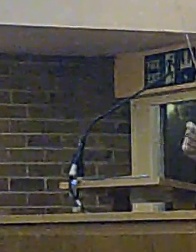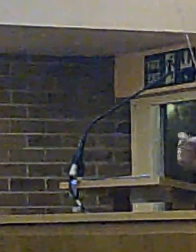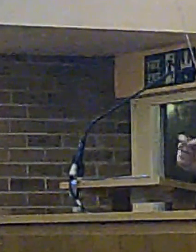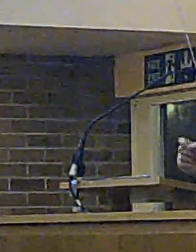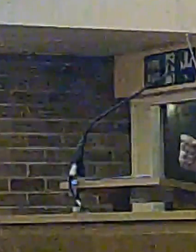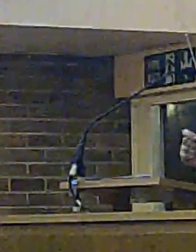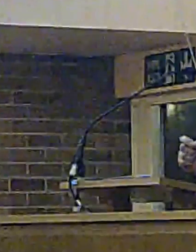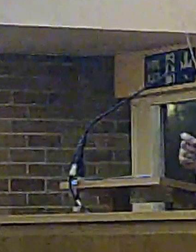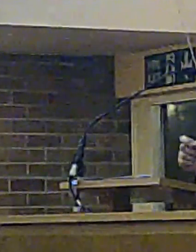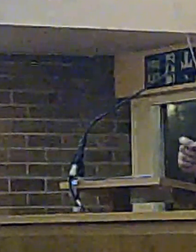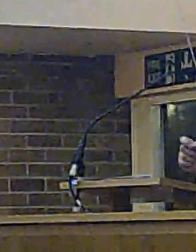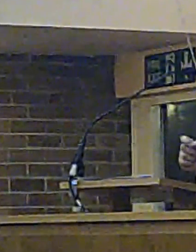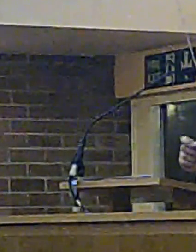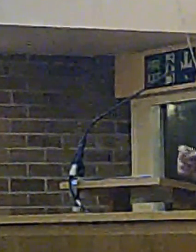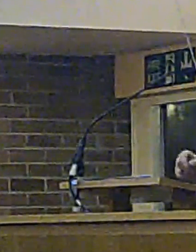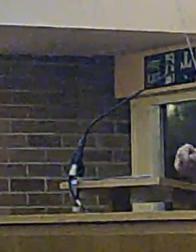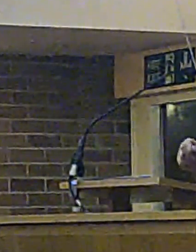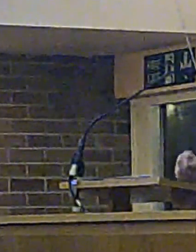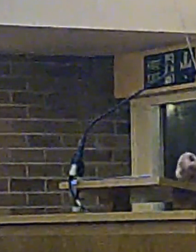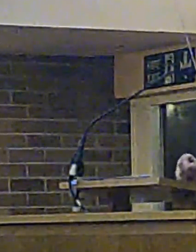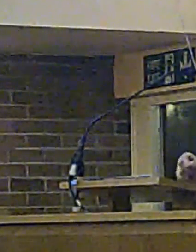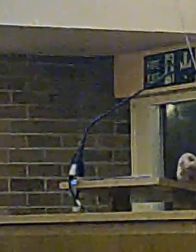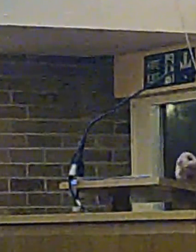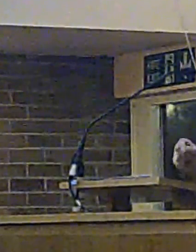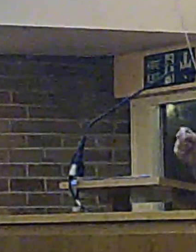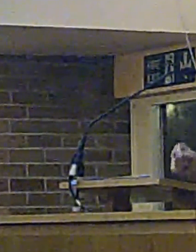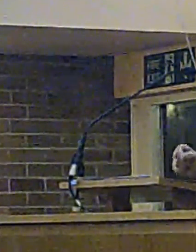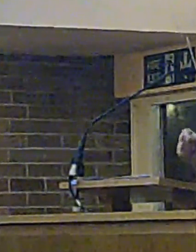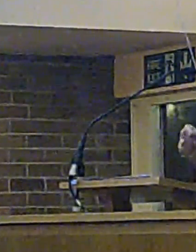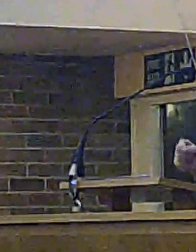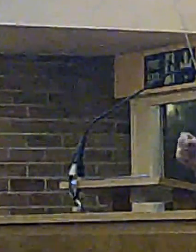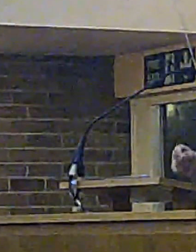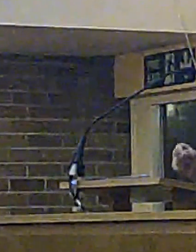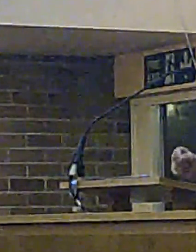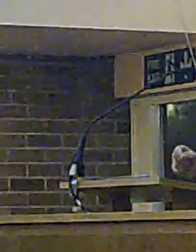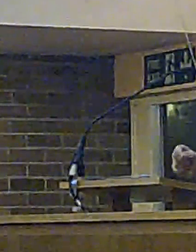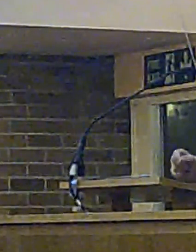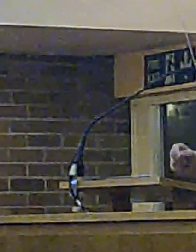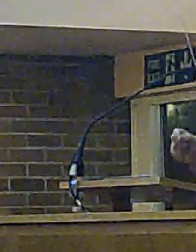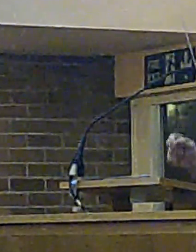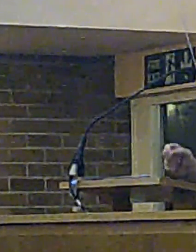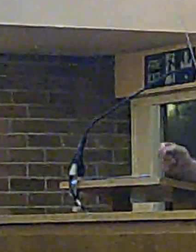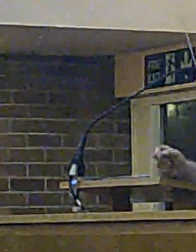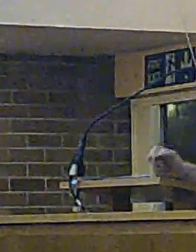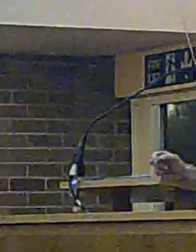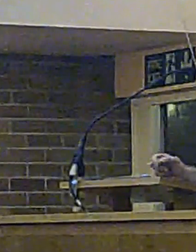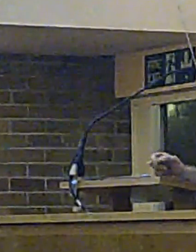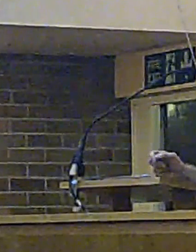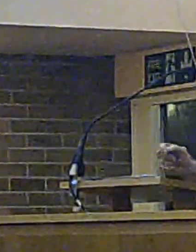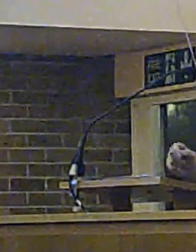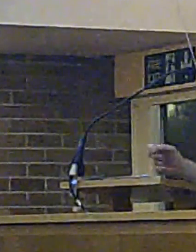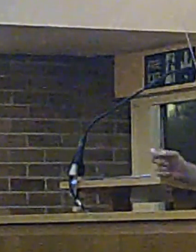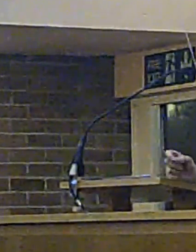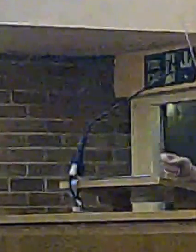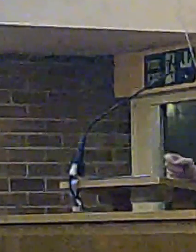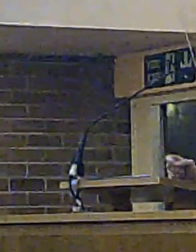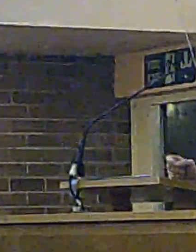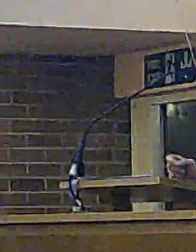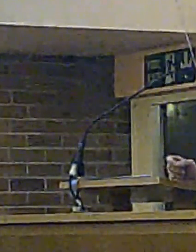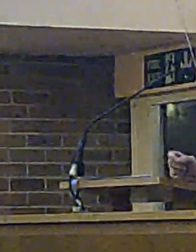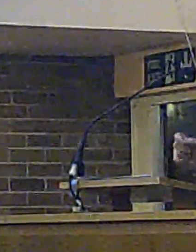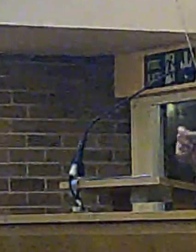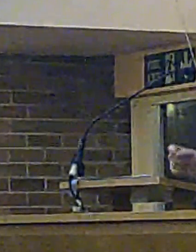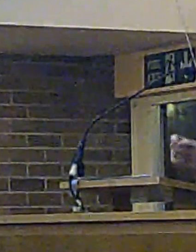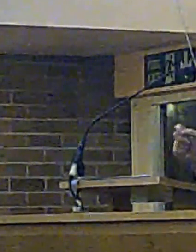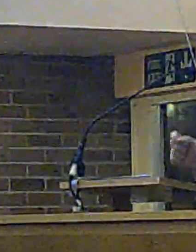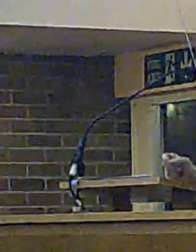is that the Fire and Rescue Authority must hold the Chief Fire Officer or Chief Executive, which is one and the